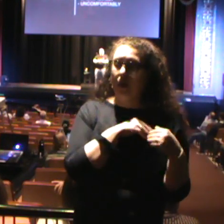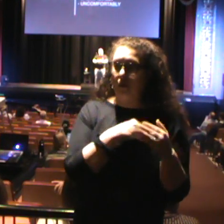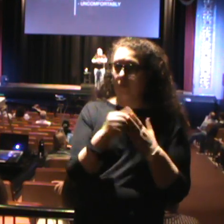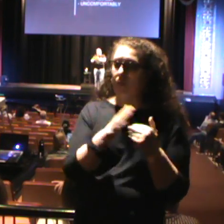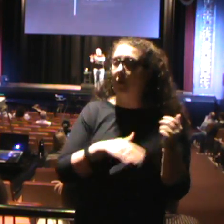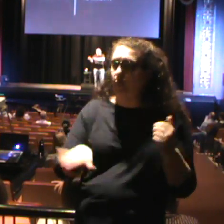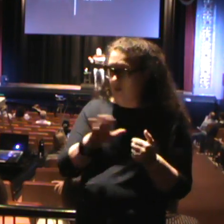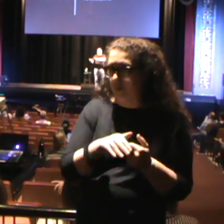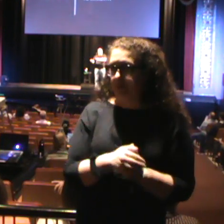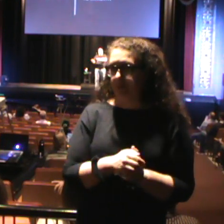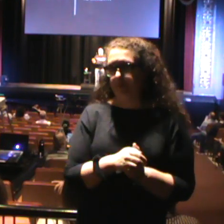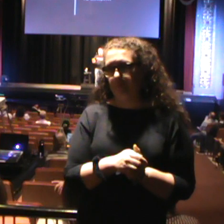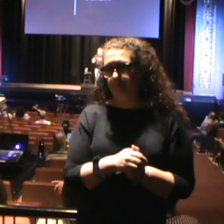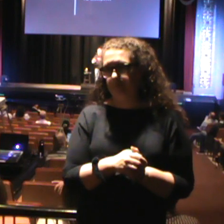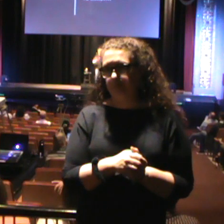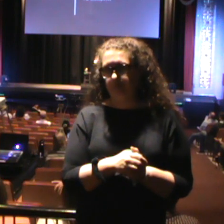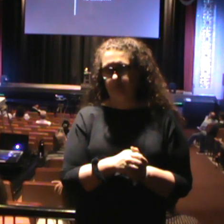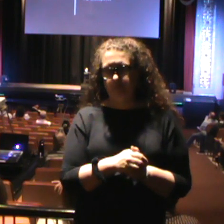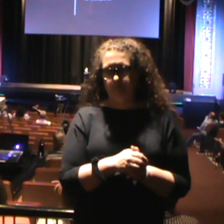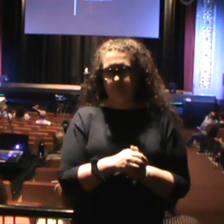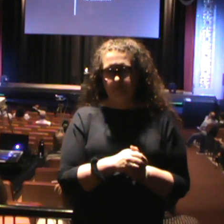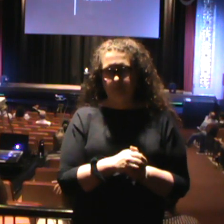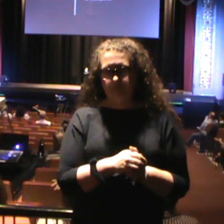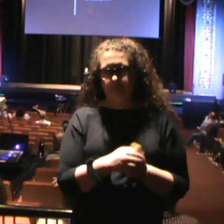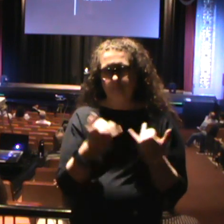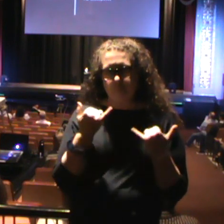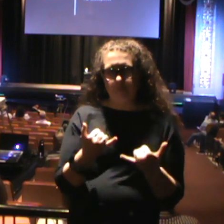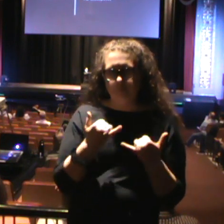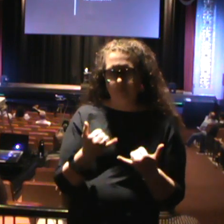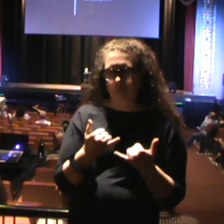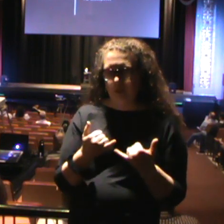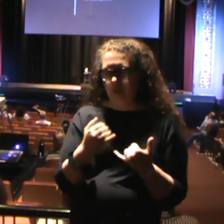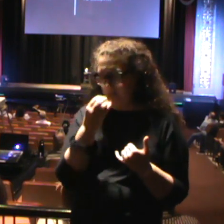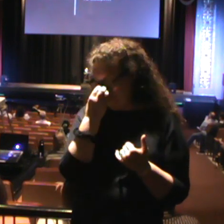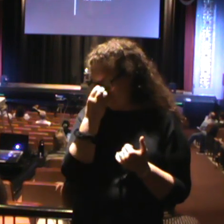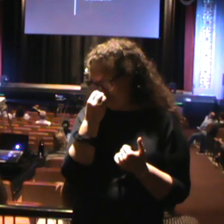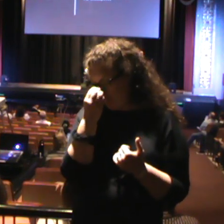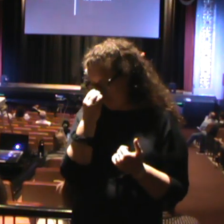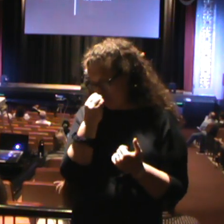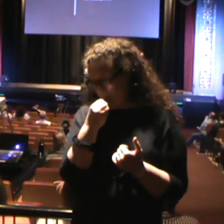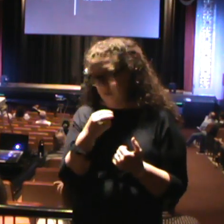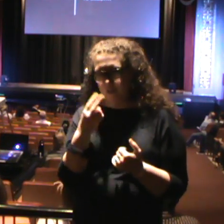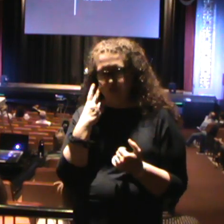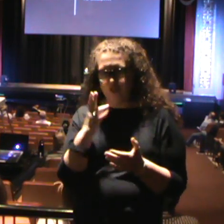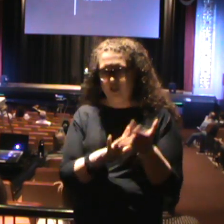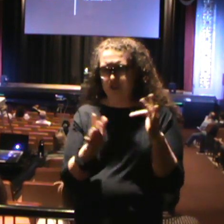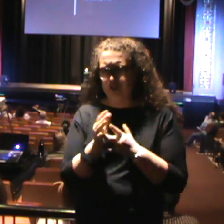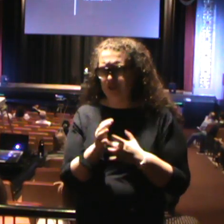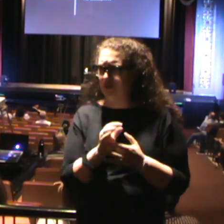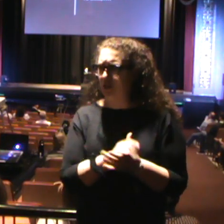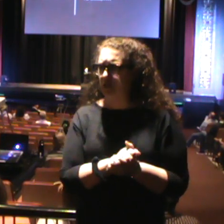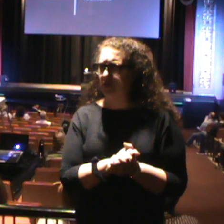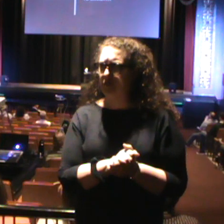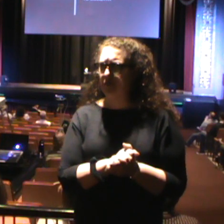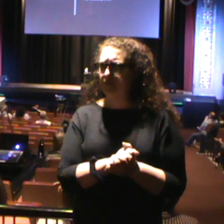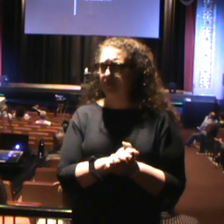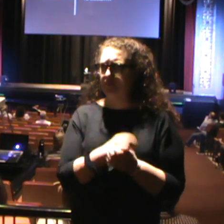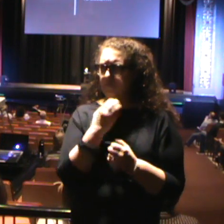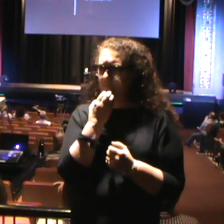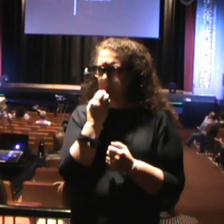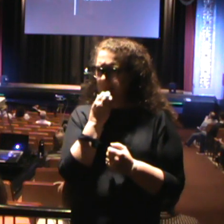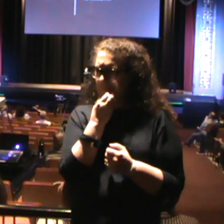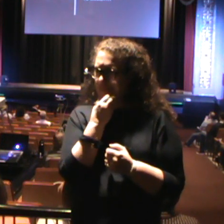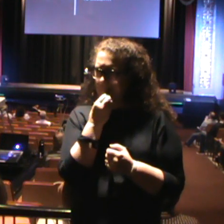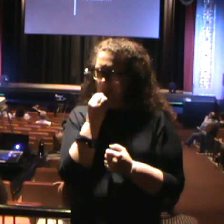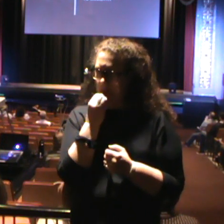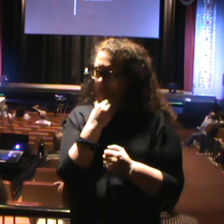So then we look at Jesus' approach to ministry, right? So I've explained what we need to do. This is what, if you're being called, what do you have to do? You have to do it